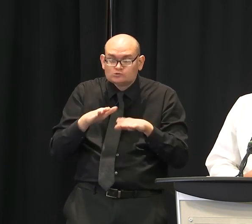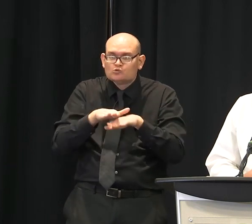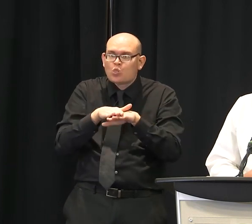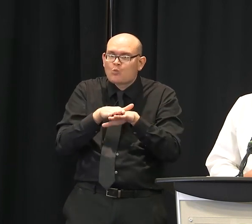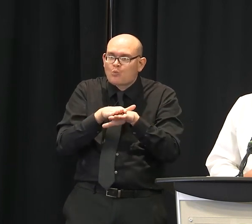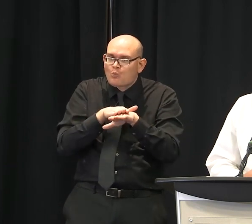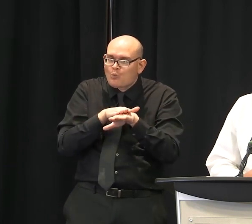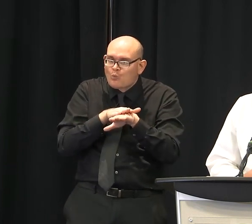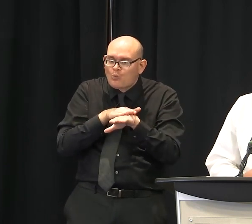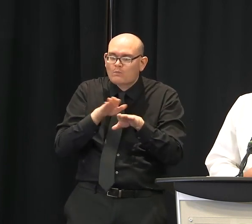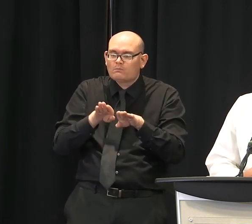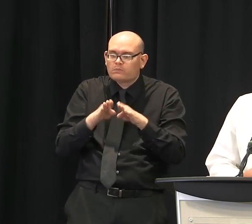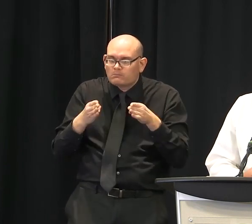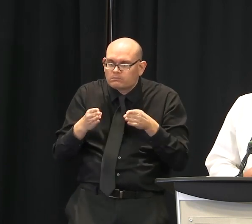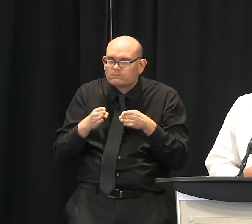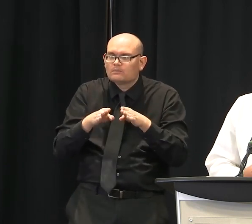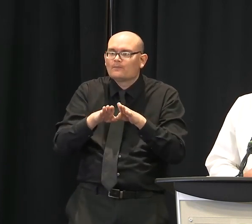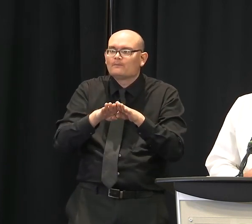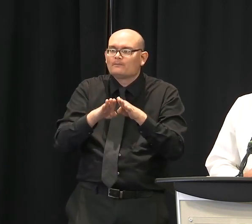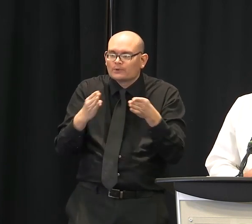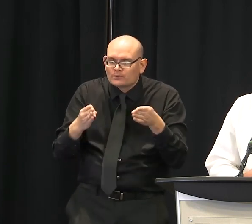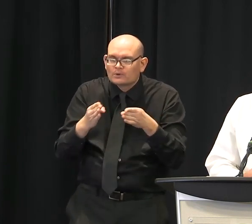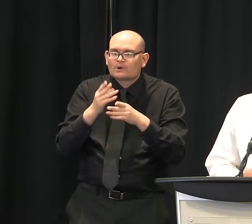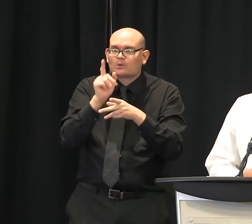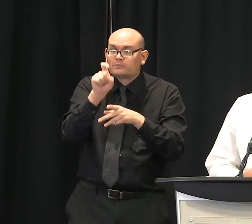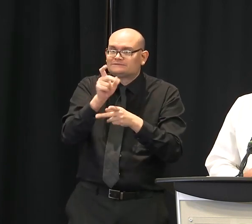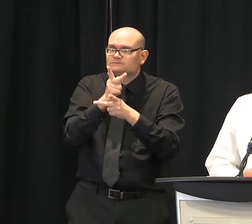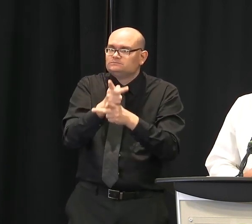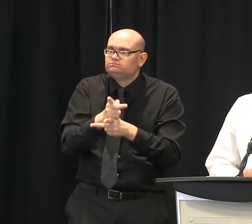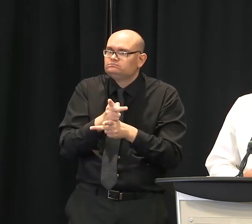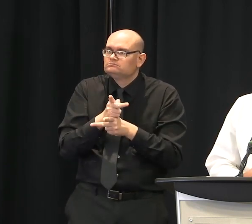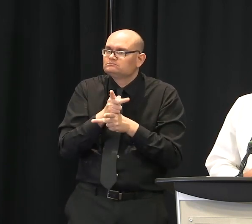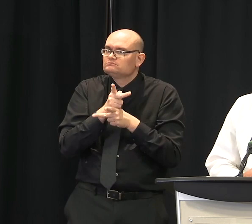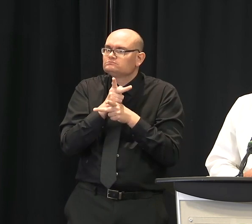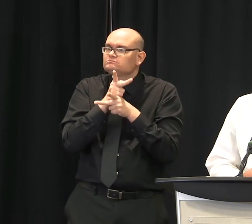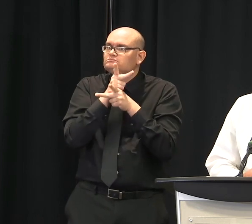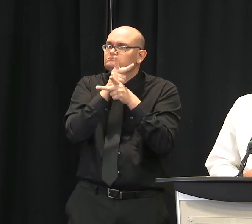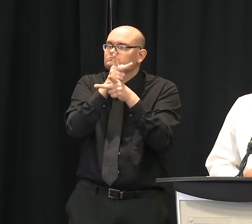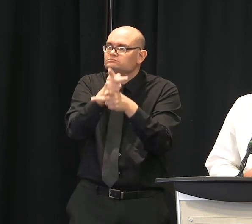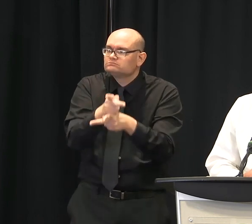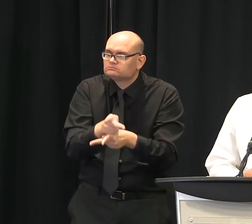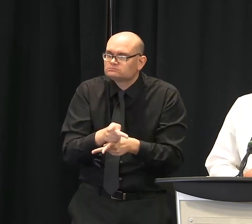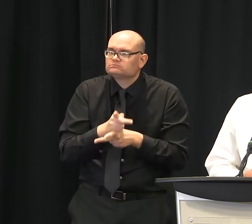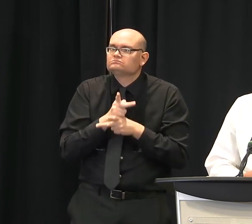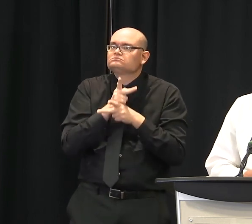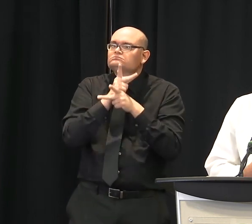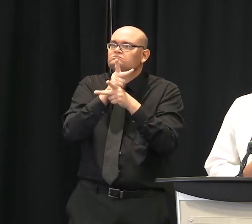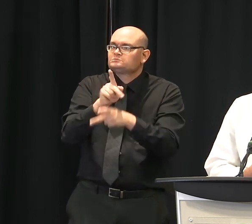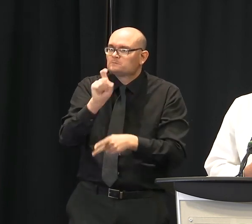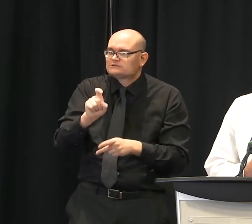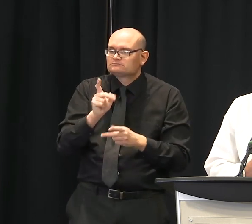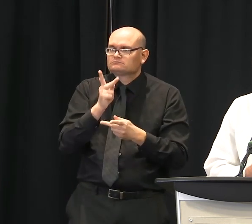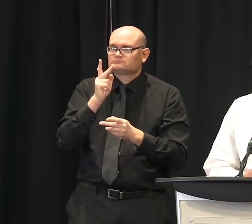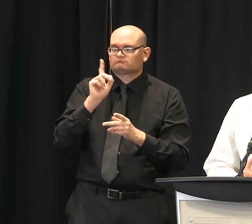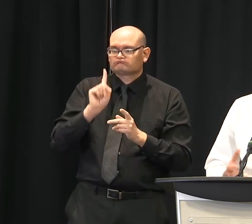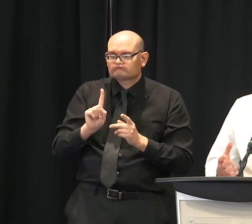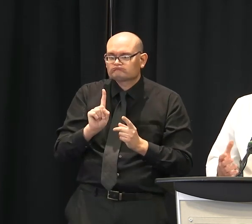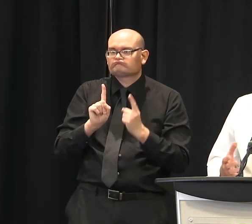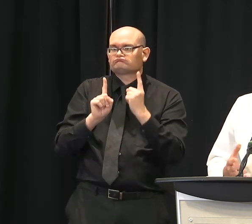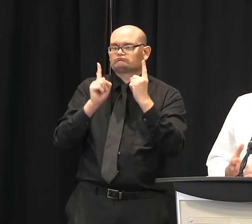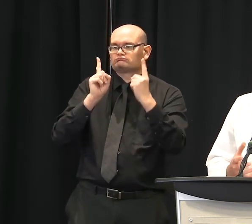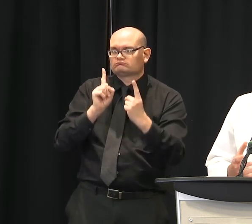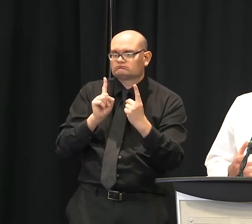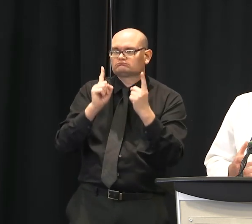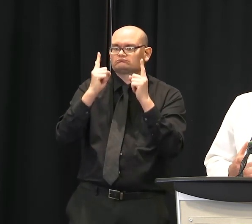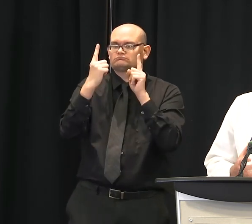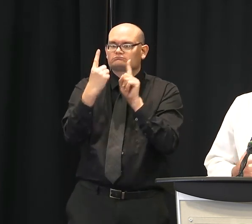social distancing and make sure that we stay safe during this period where we're sort of moving from peak